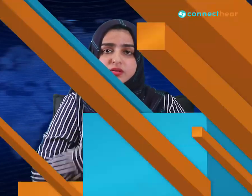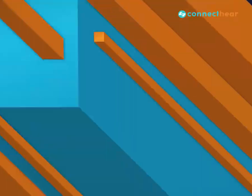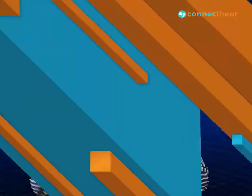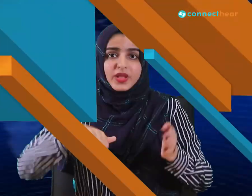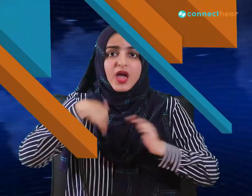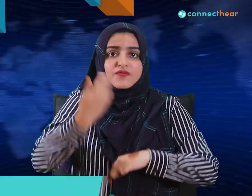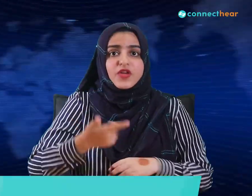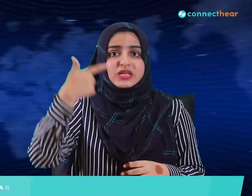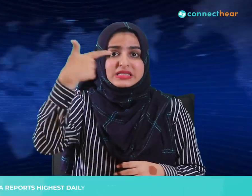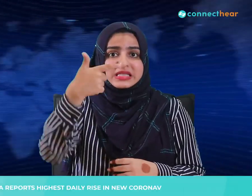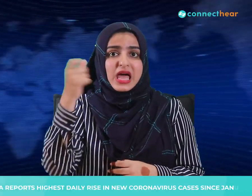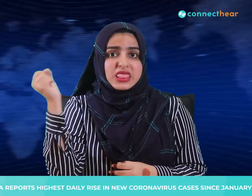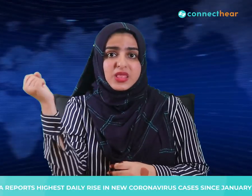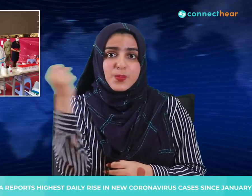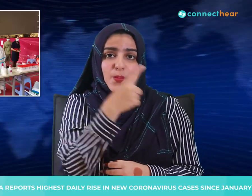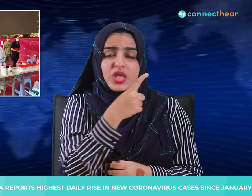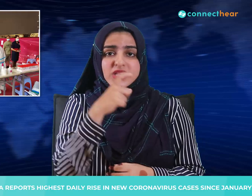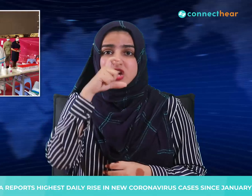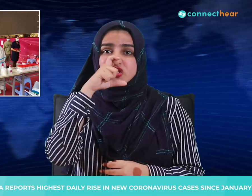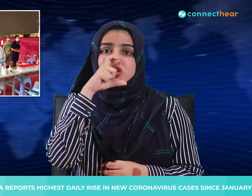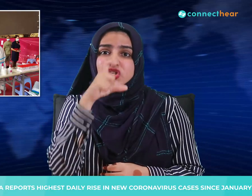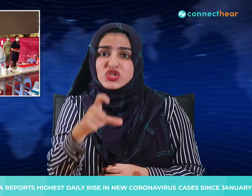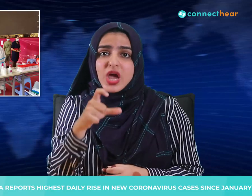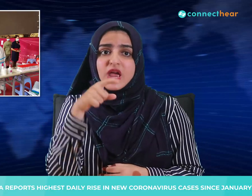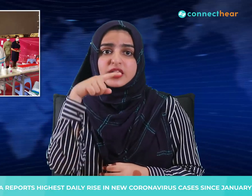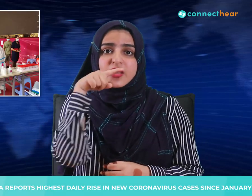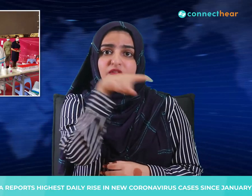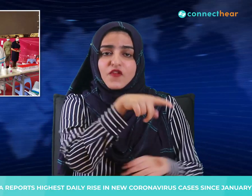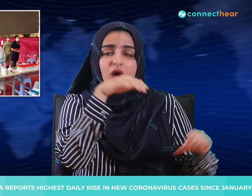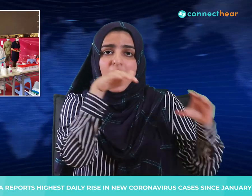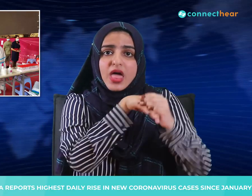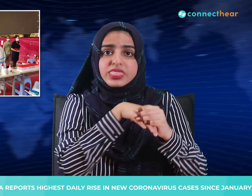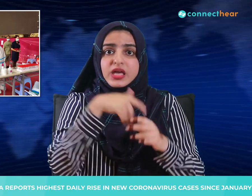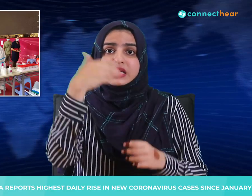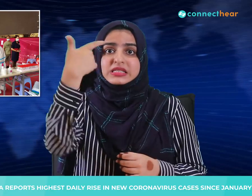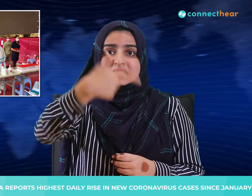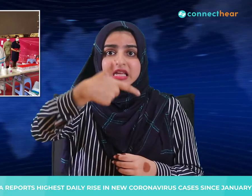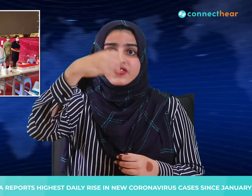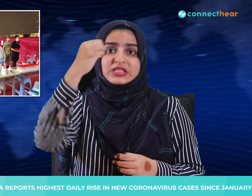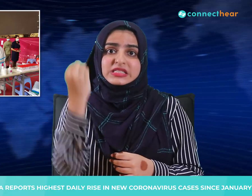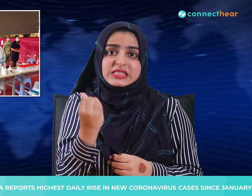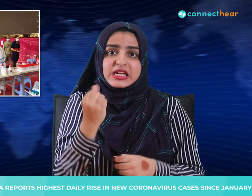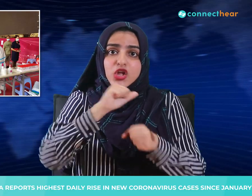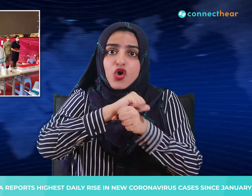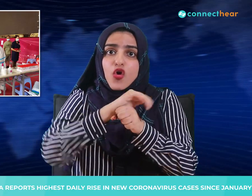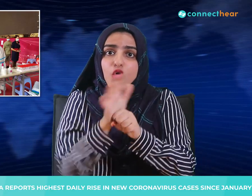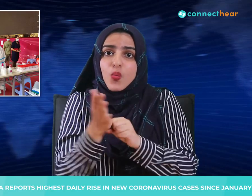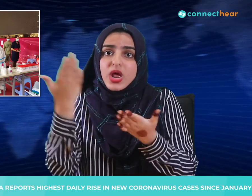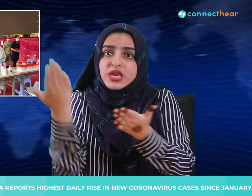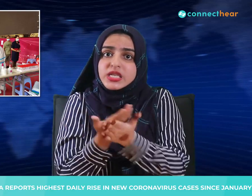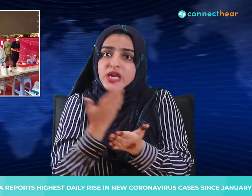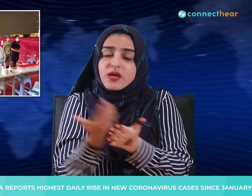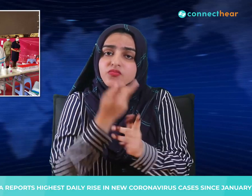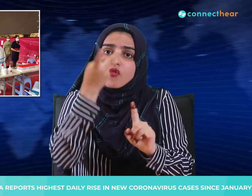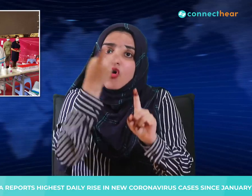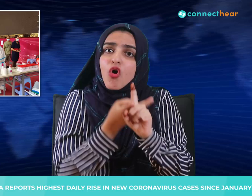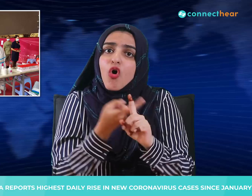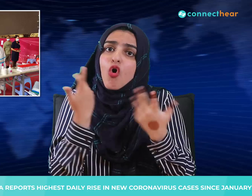After seven months, the Chinese authorities reported 76 new coronavirus cases in the